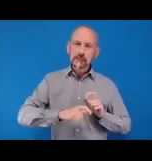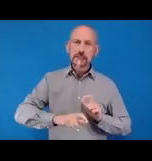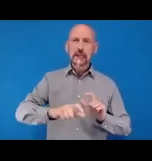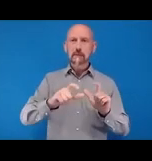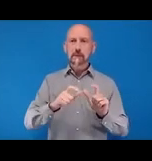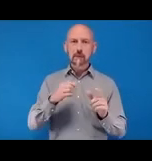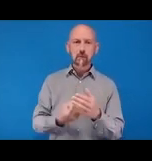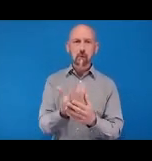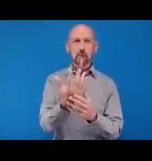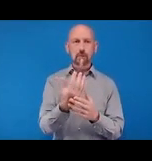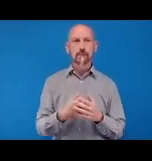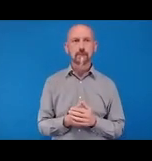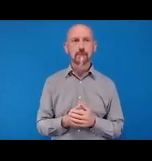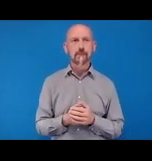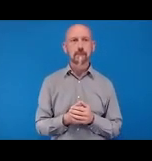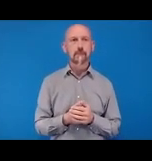Next slide.